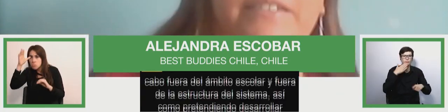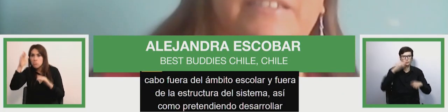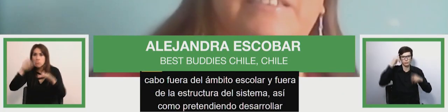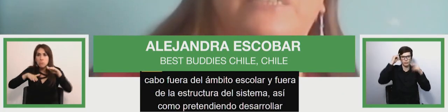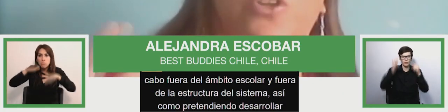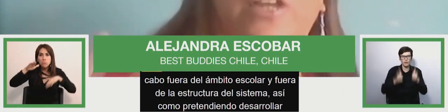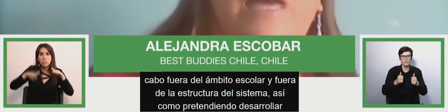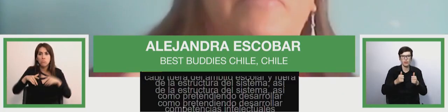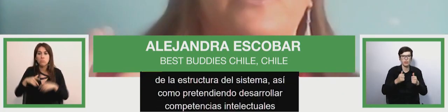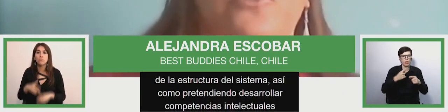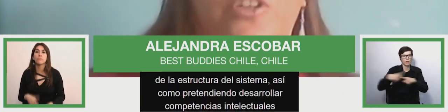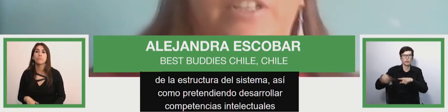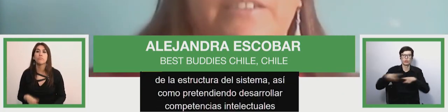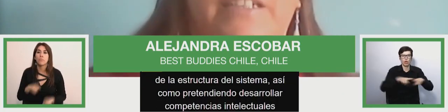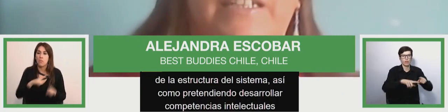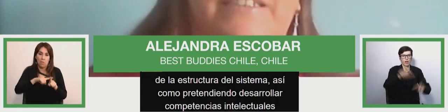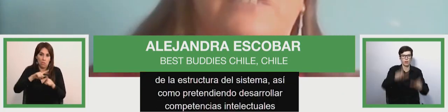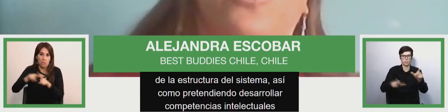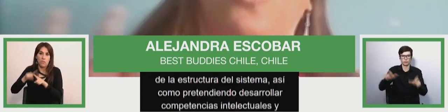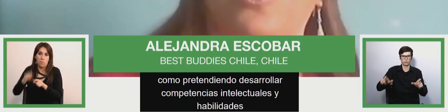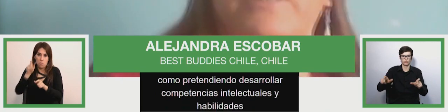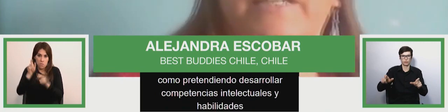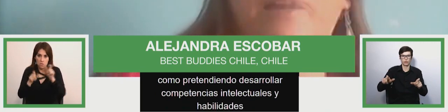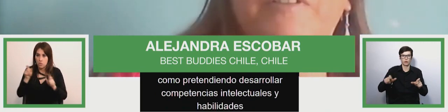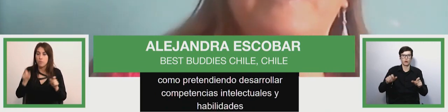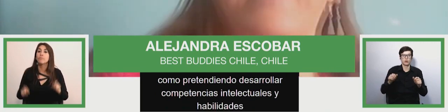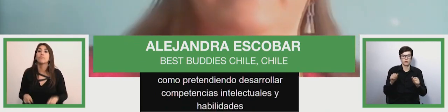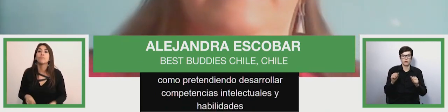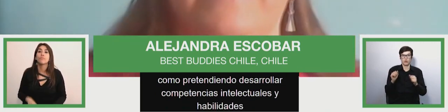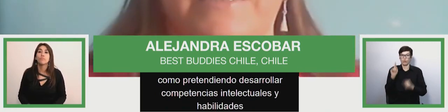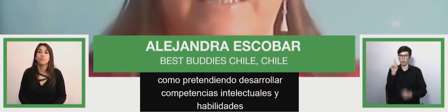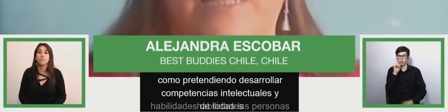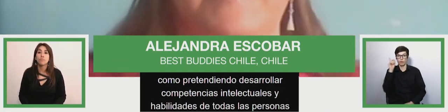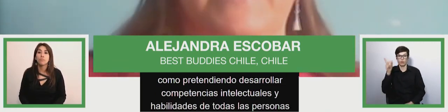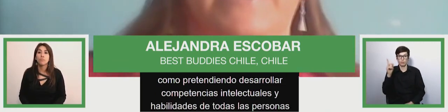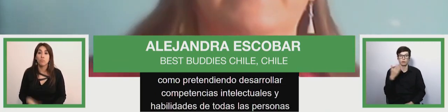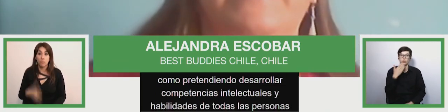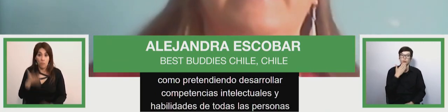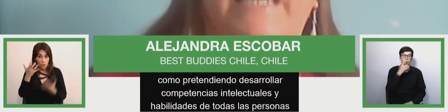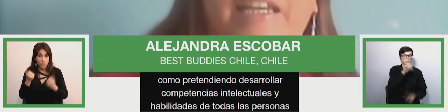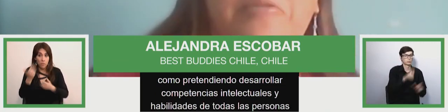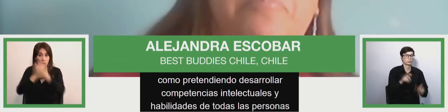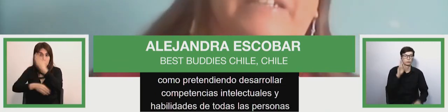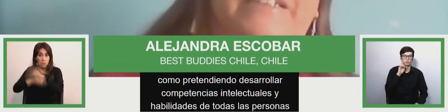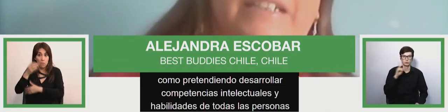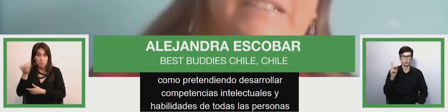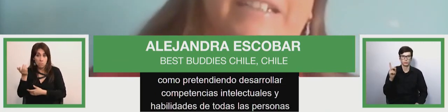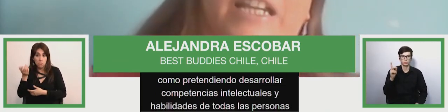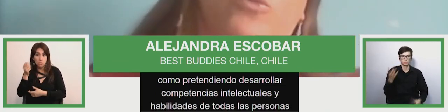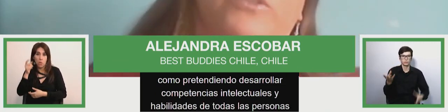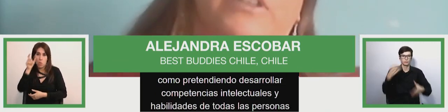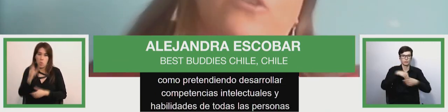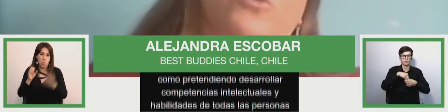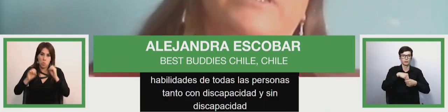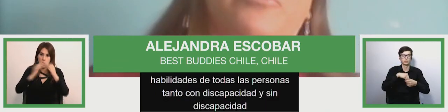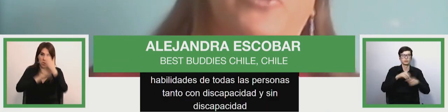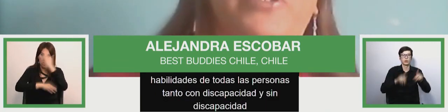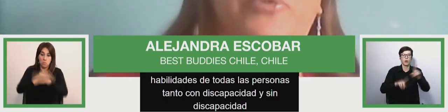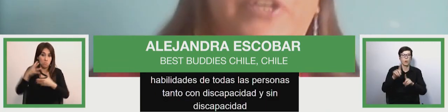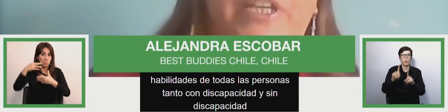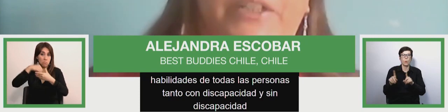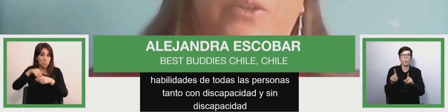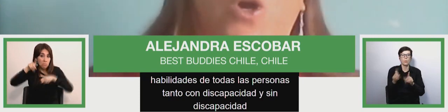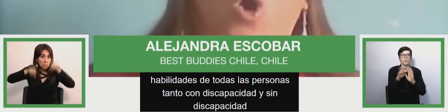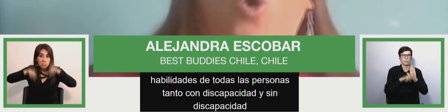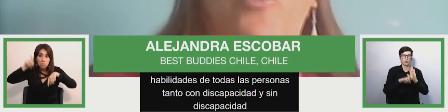abilities or in everybody both with disabilities as without disabilities that may belong to some